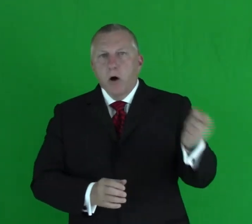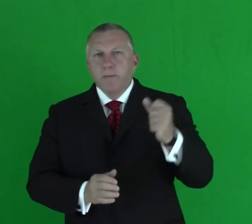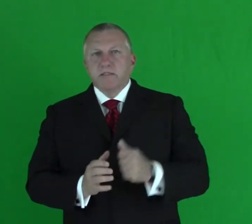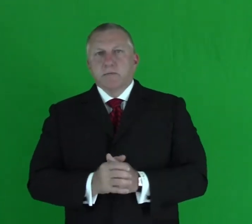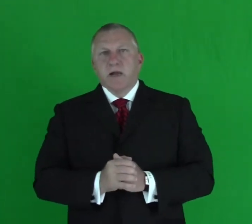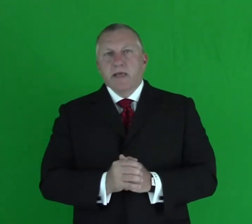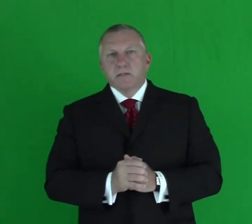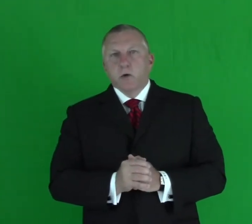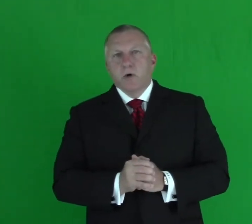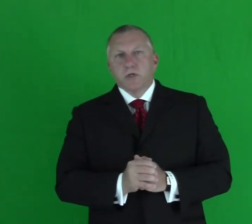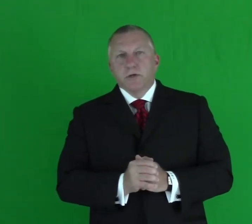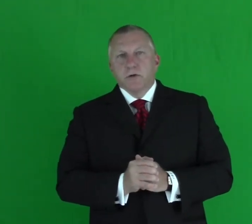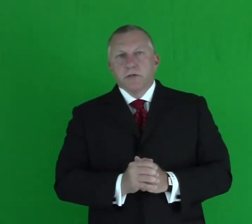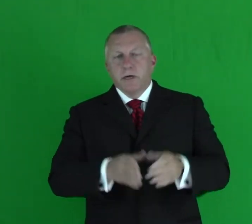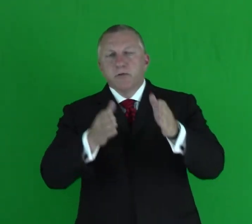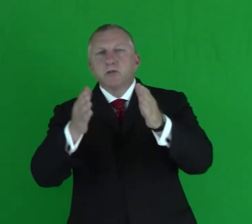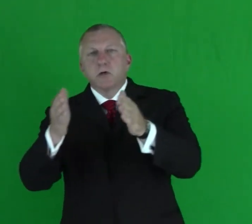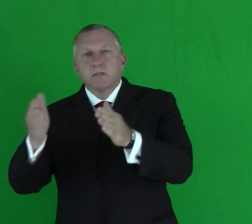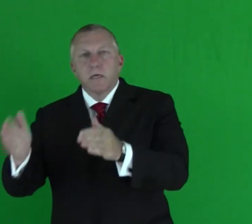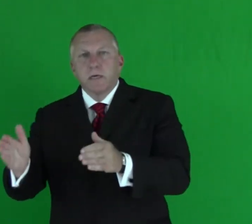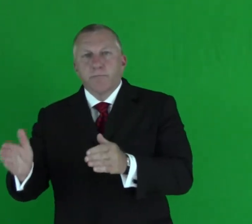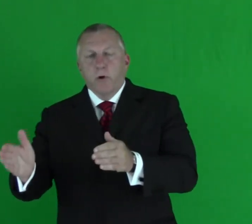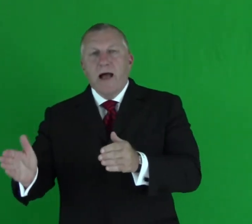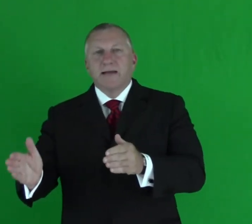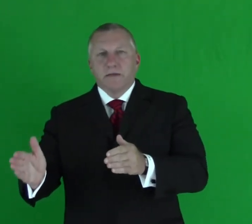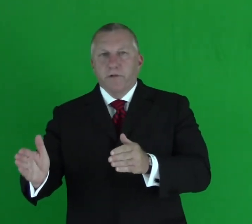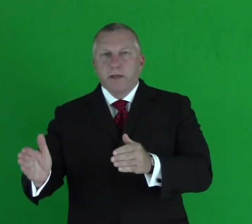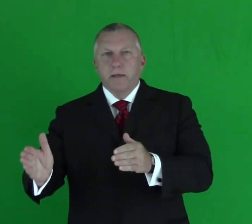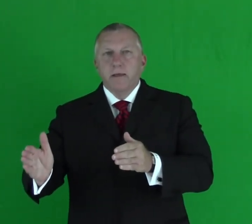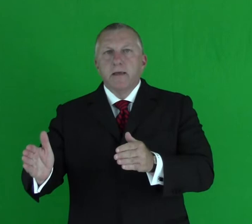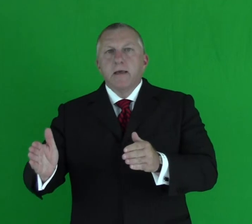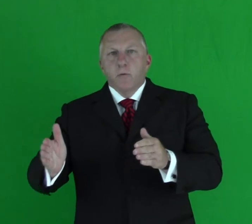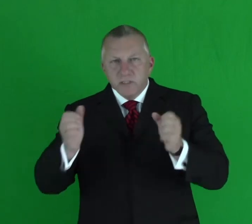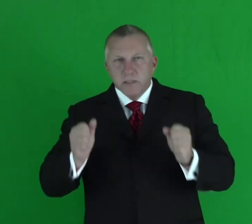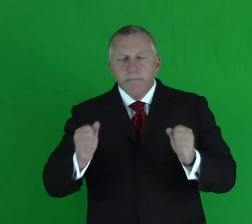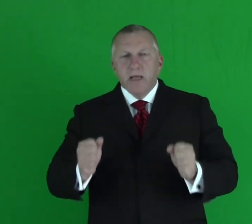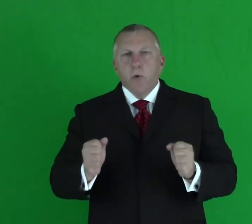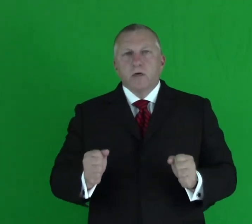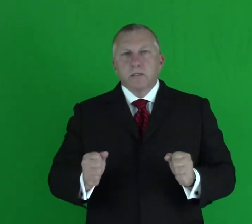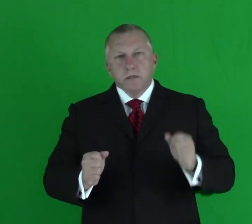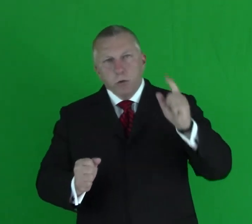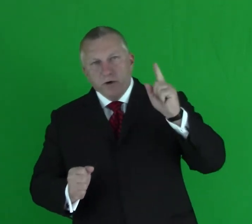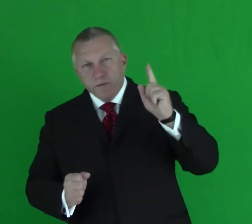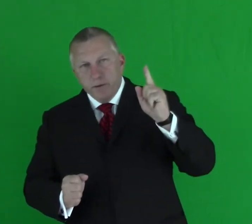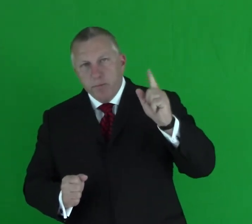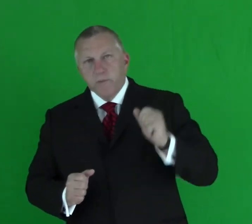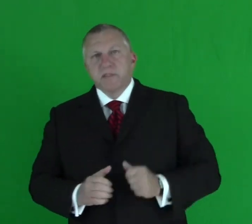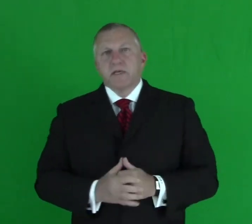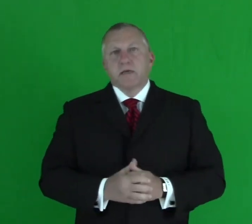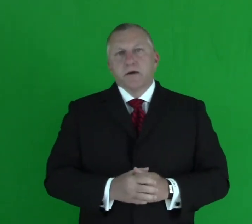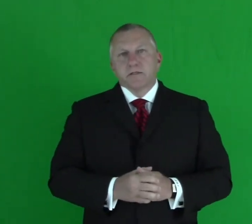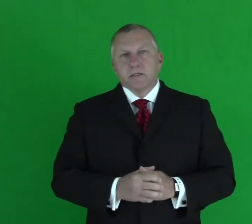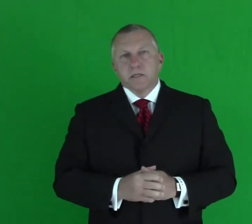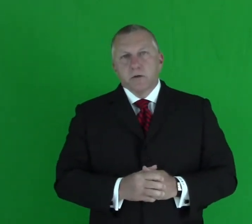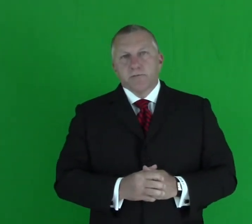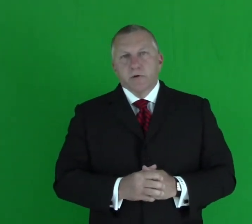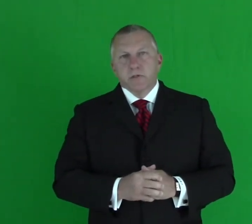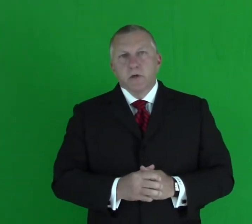moment somebody has a question, you clear it up. You start thinking proactively. When somebody walks in the door, from the moment they get here as a salesperson,